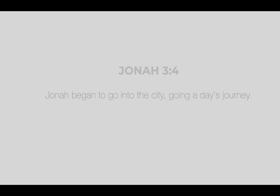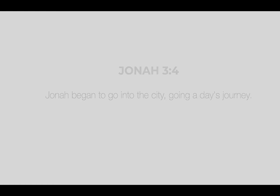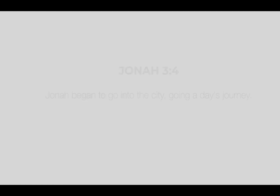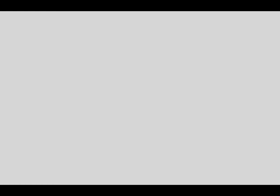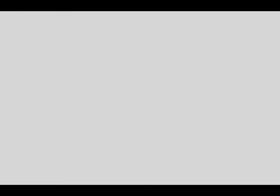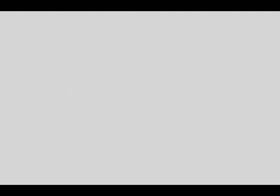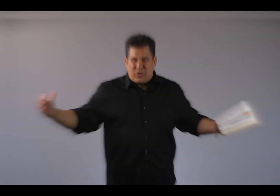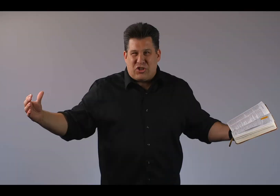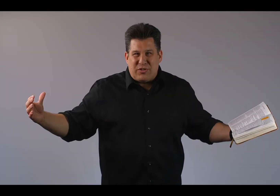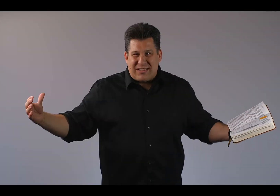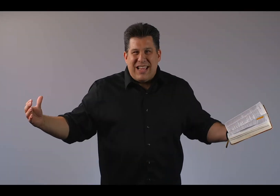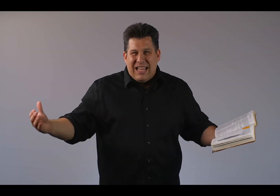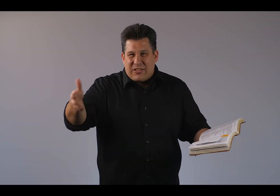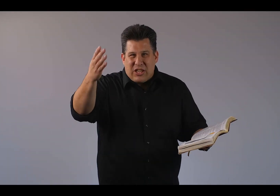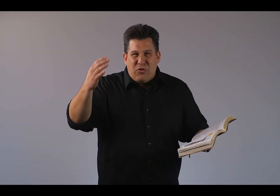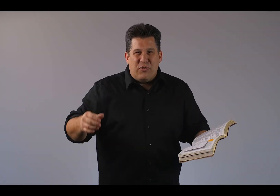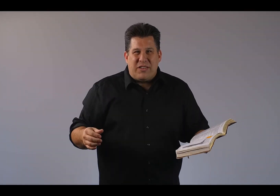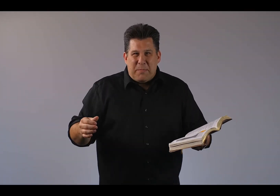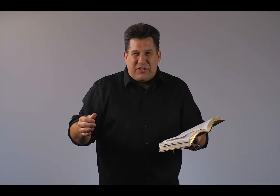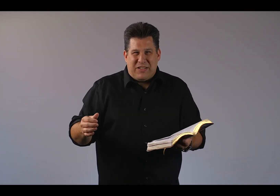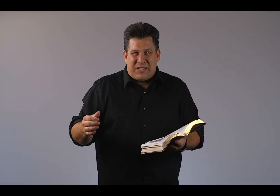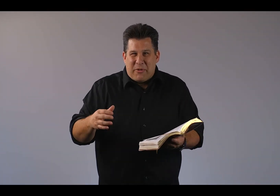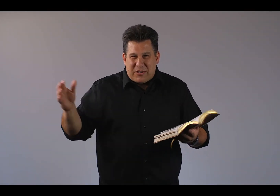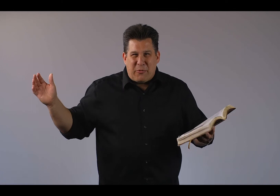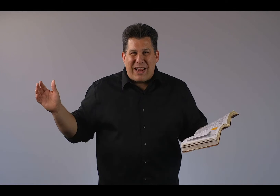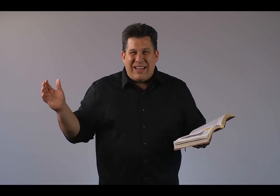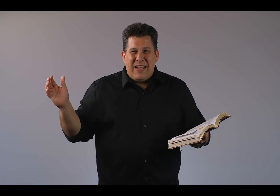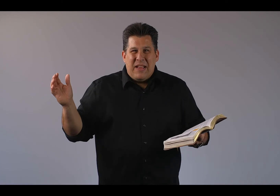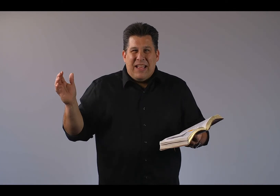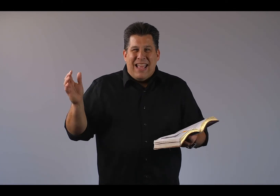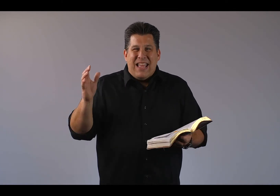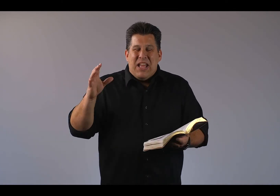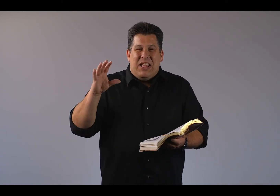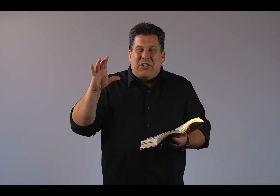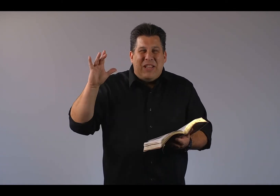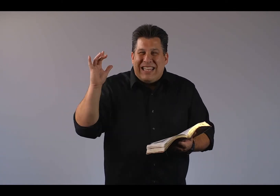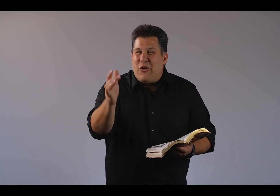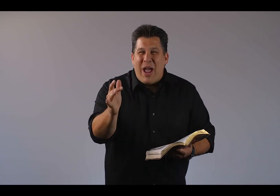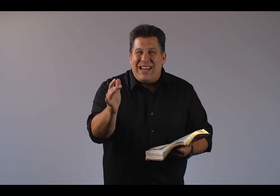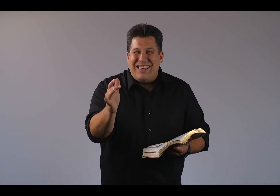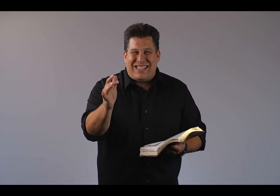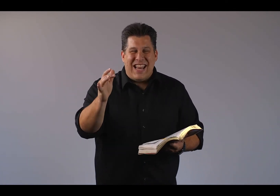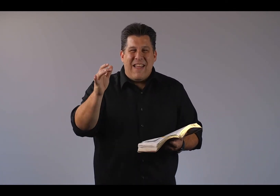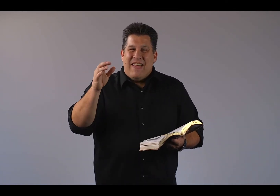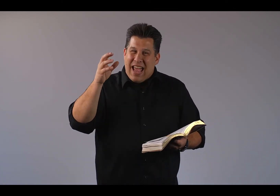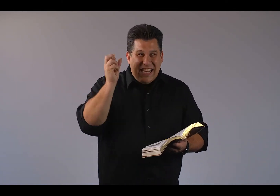all the whale's gastric juices. He looks like you dudes on the beach in the summer. He's so white. He's only a little way into the city and he